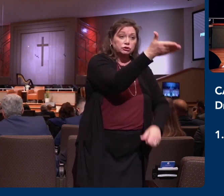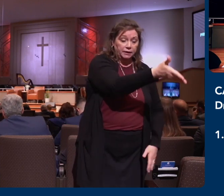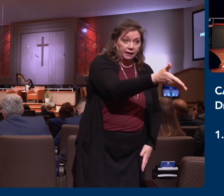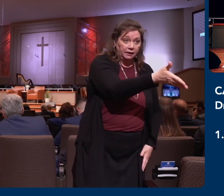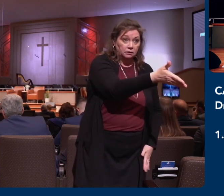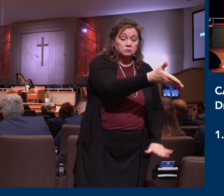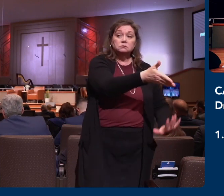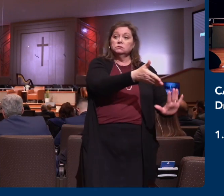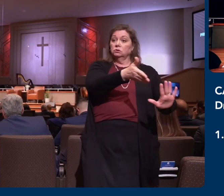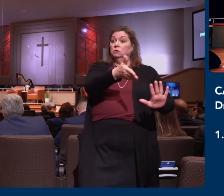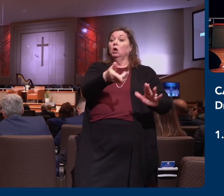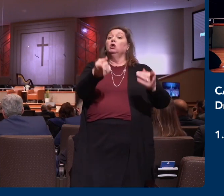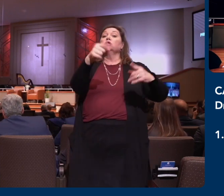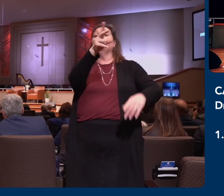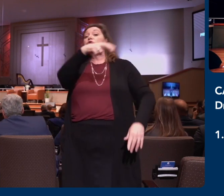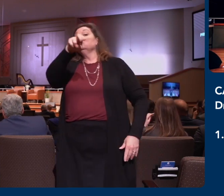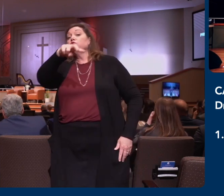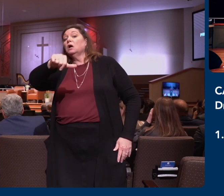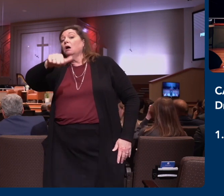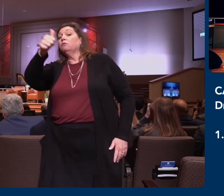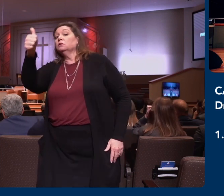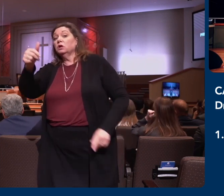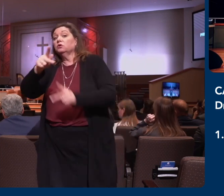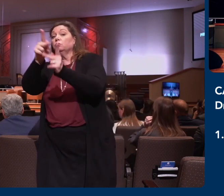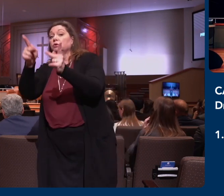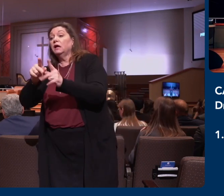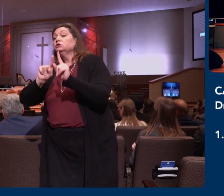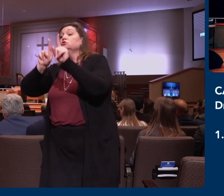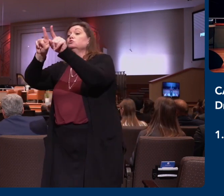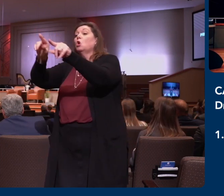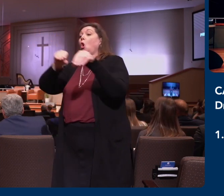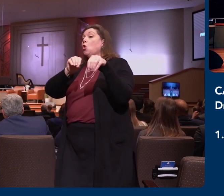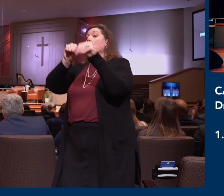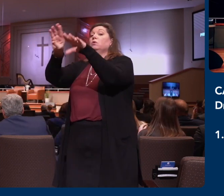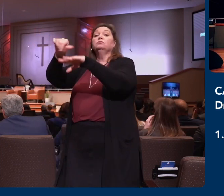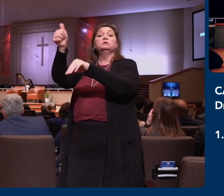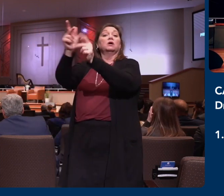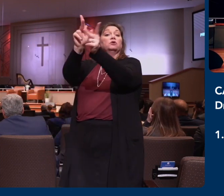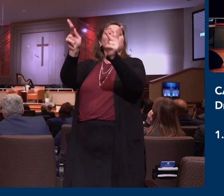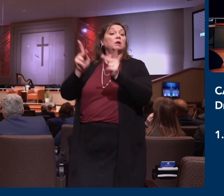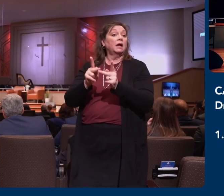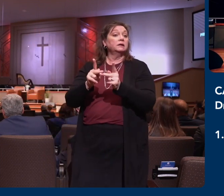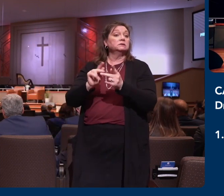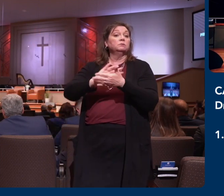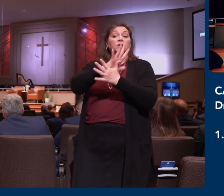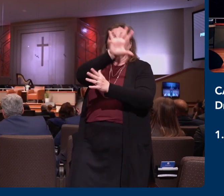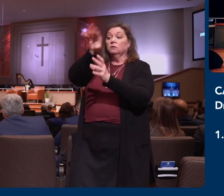and you get involved in ministry, I promise you this, there's going to be bigger churches.